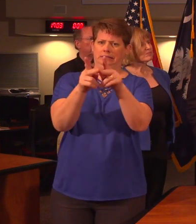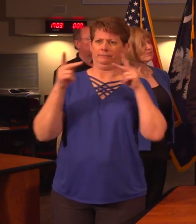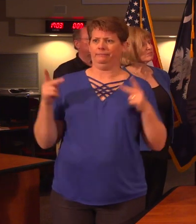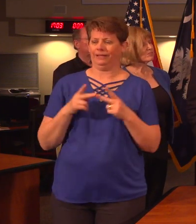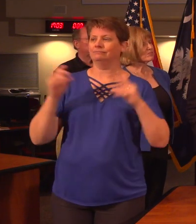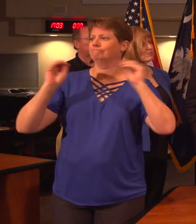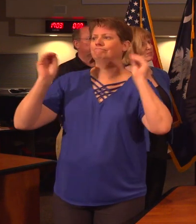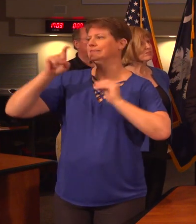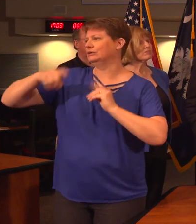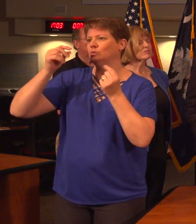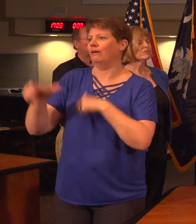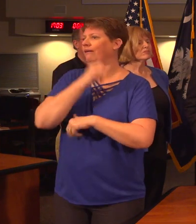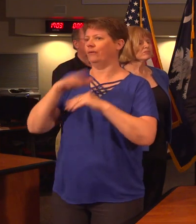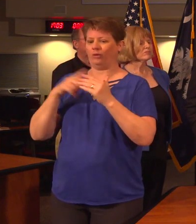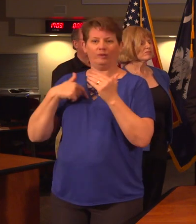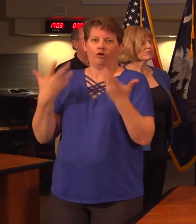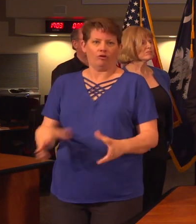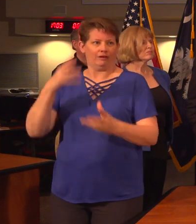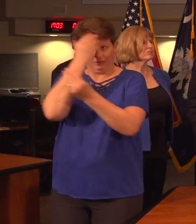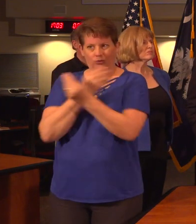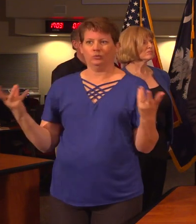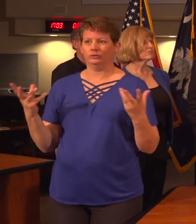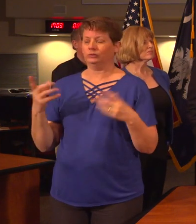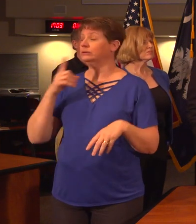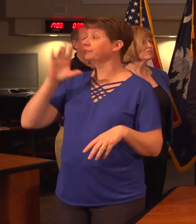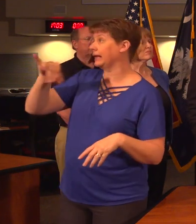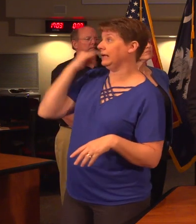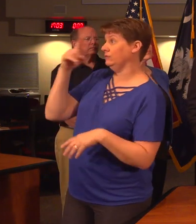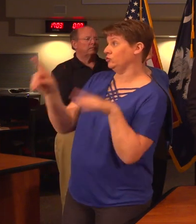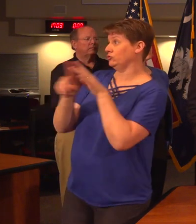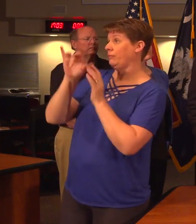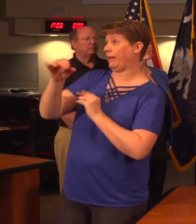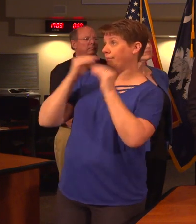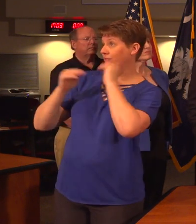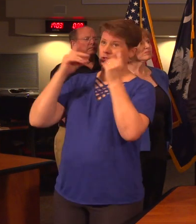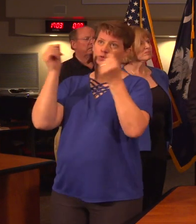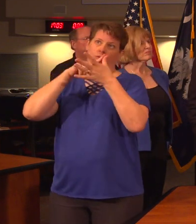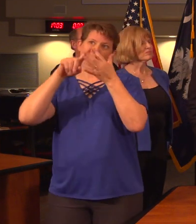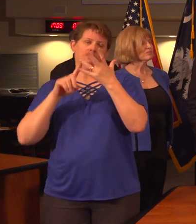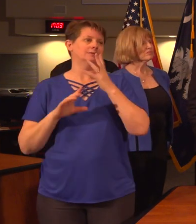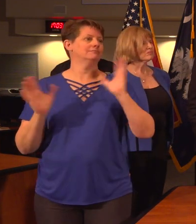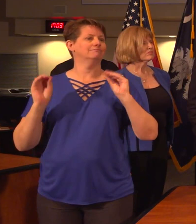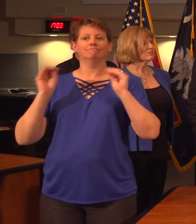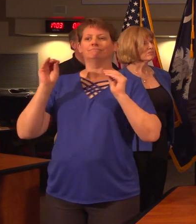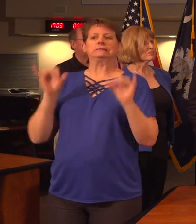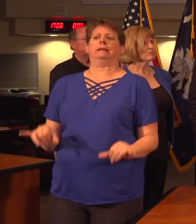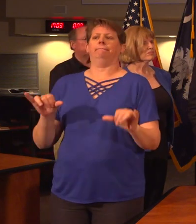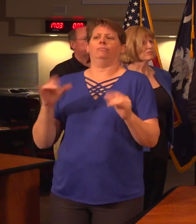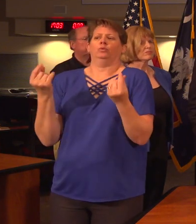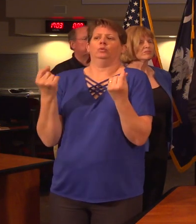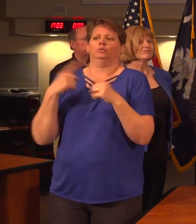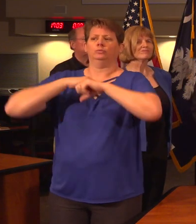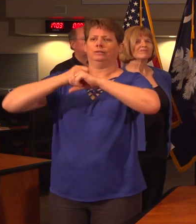beyond what we've already recommended and therefore we don't say if you are at the buffet then you should do this because there's nothing different for them